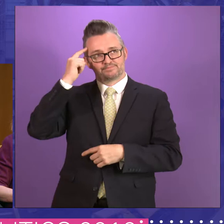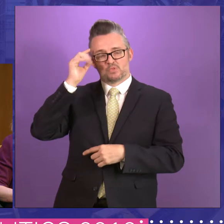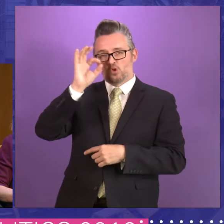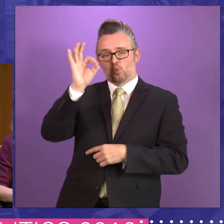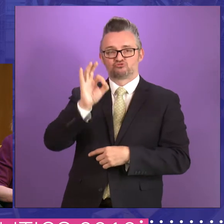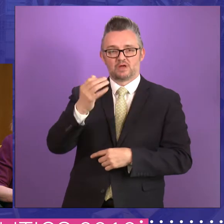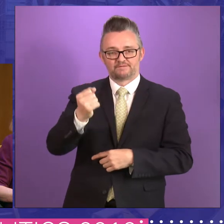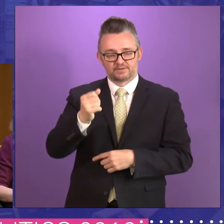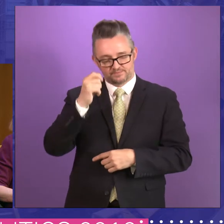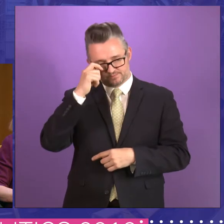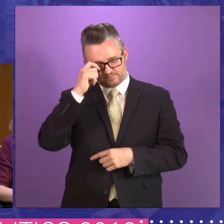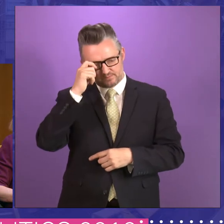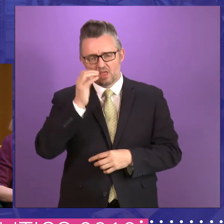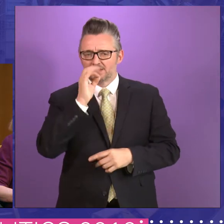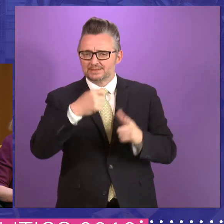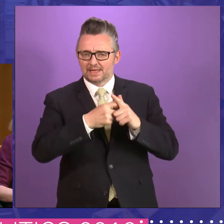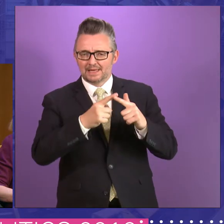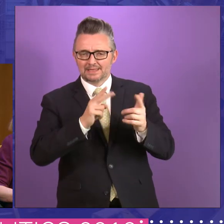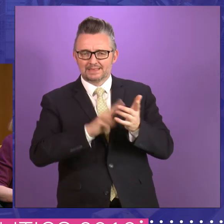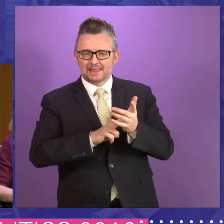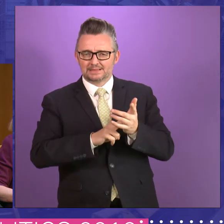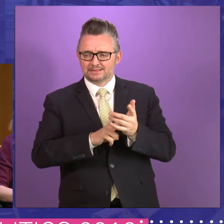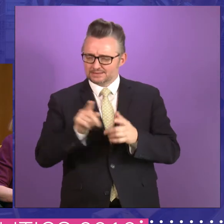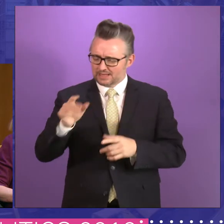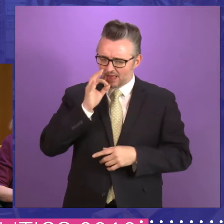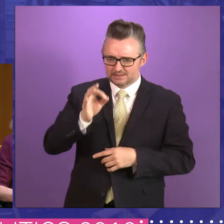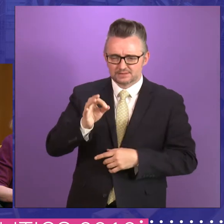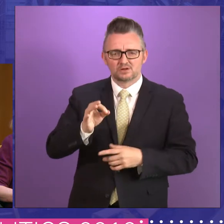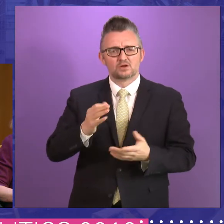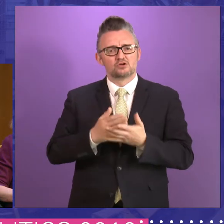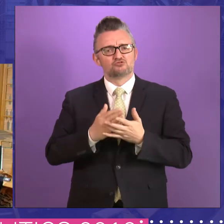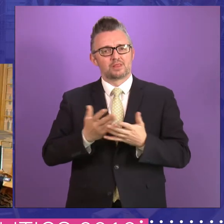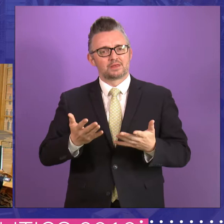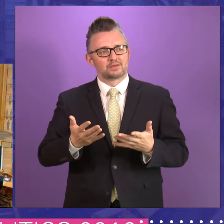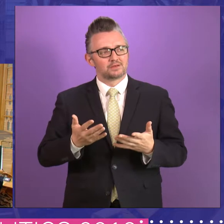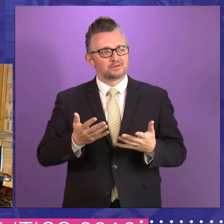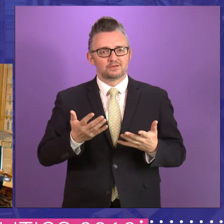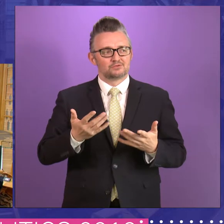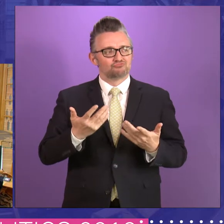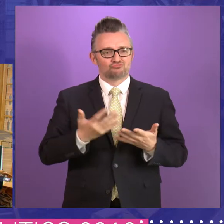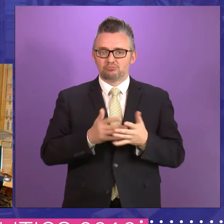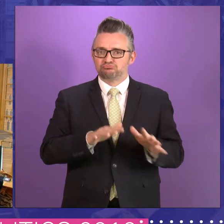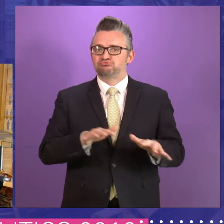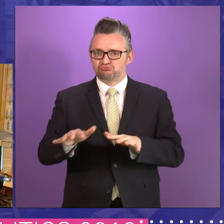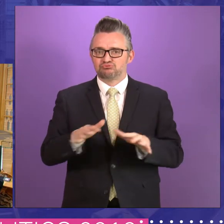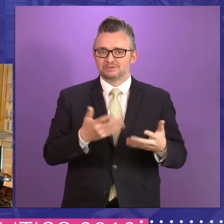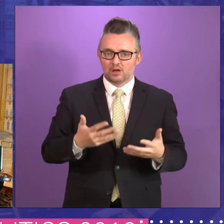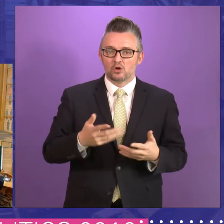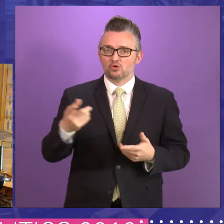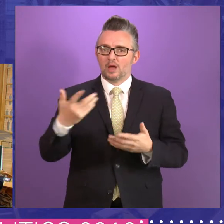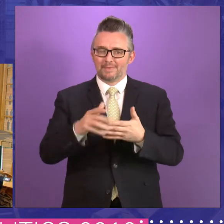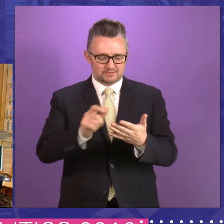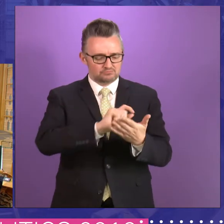moment. Um, Ken, if you've got any thoughts, just catch my eye and I'll bring you in. It's, all been quite gentle so far. And I know you've also been writing very supportive